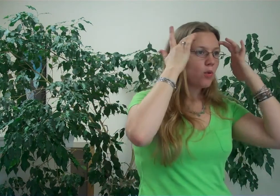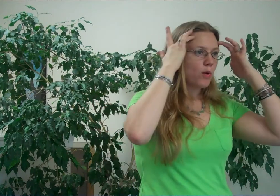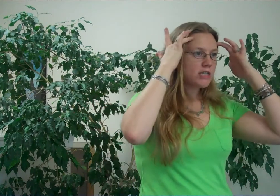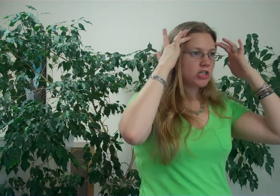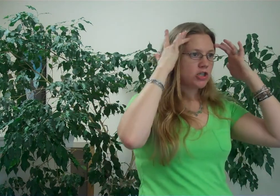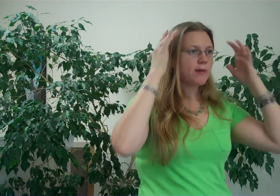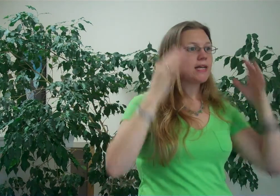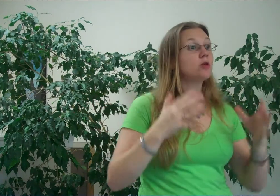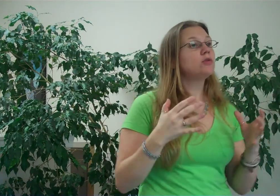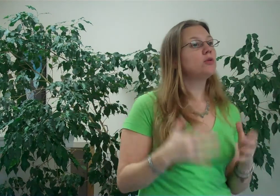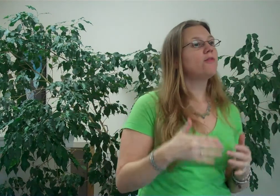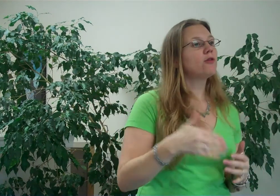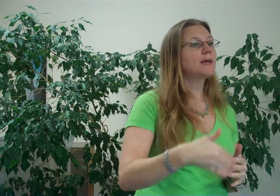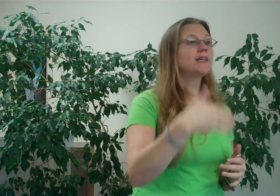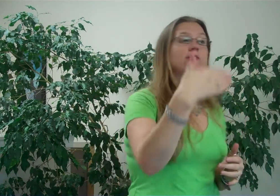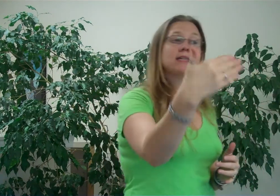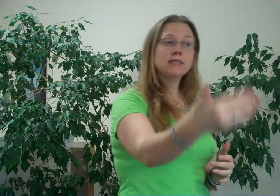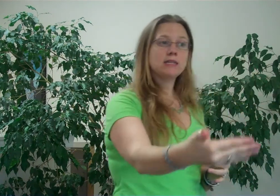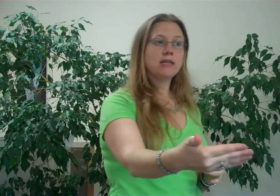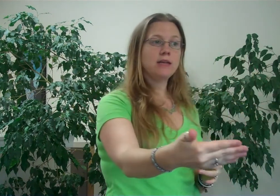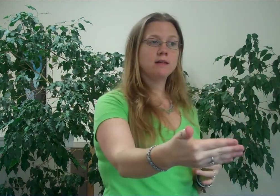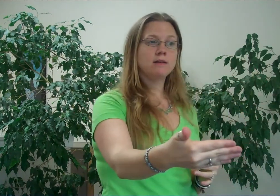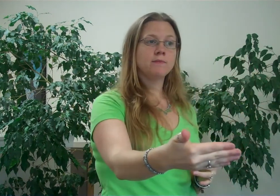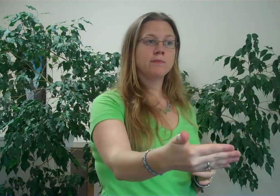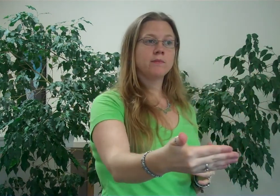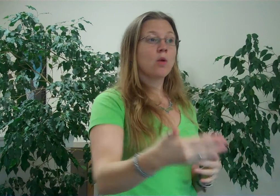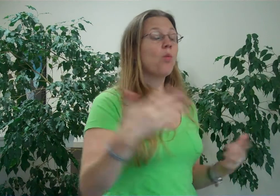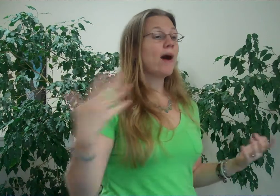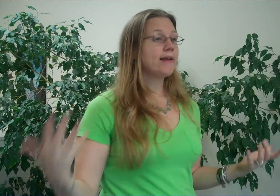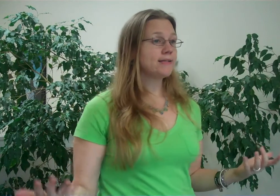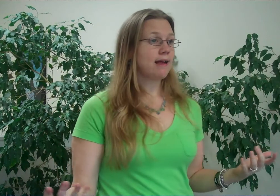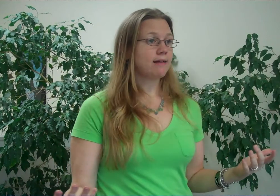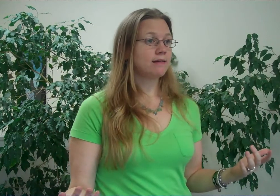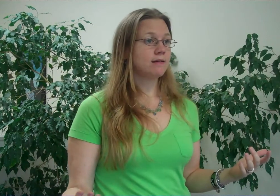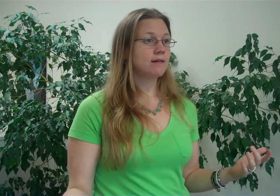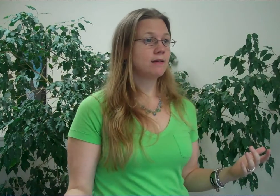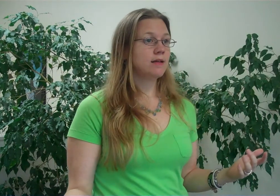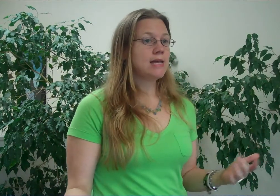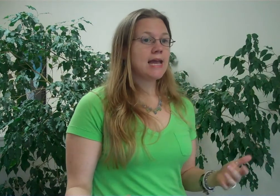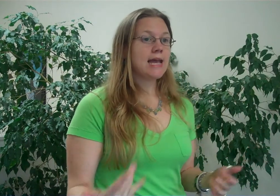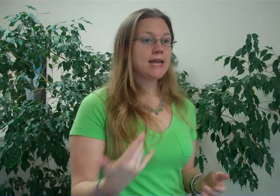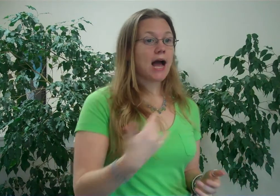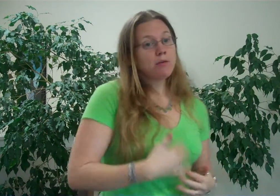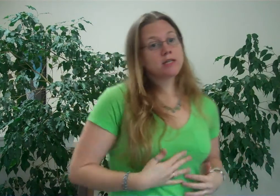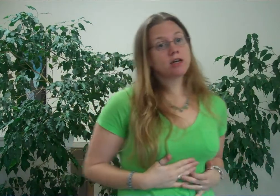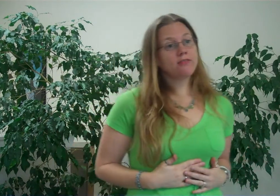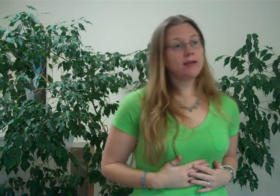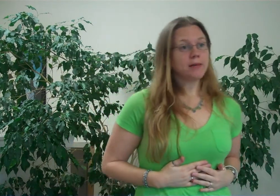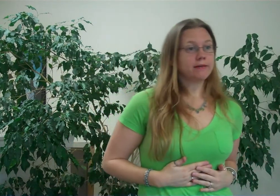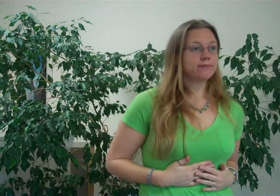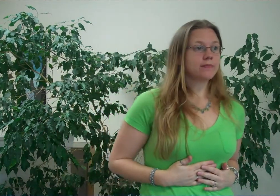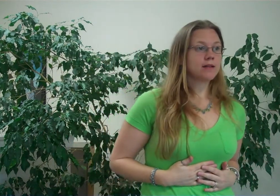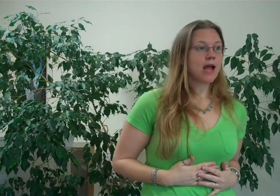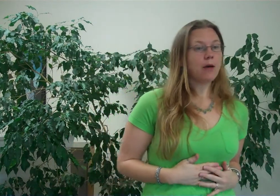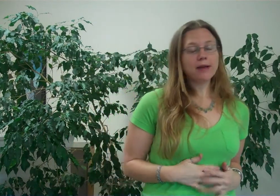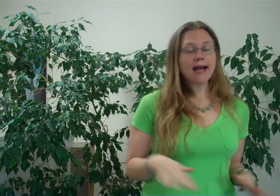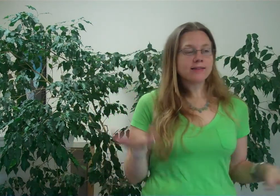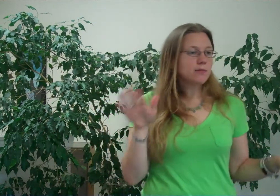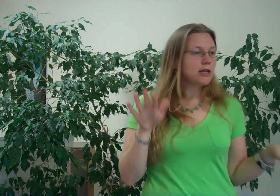what to do, but I don't do it for myself consistently? Why is that? And I want to start a family. I want to have some little